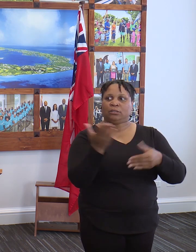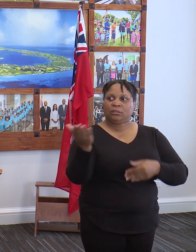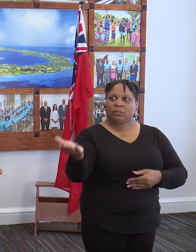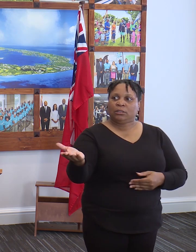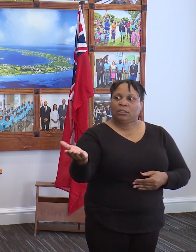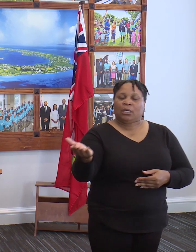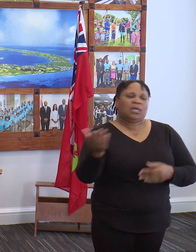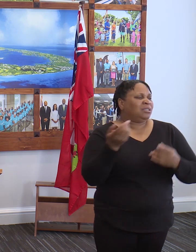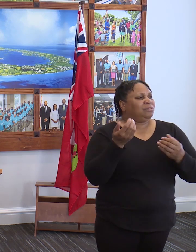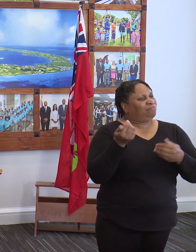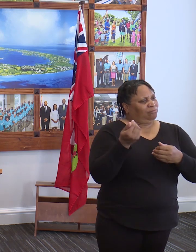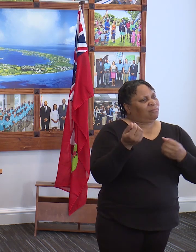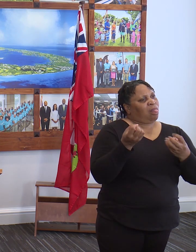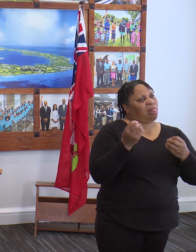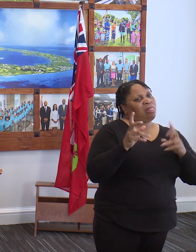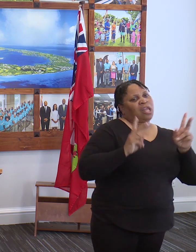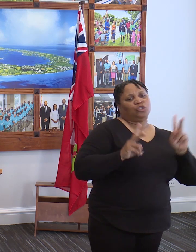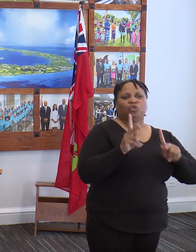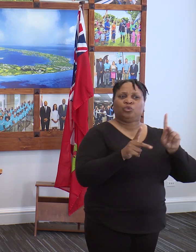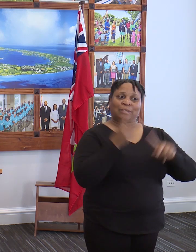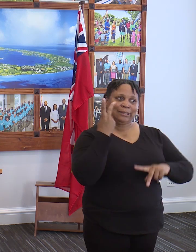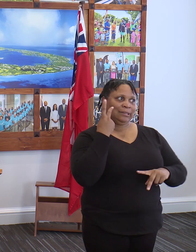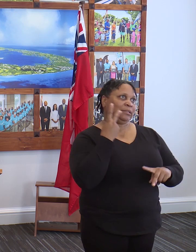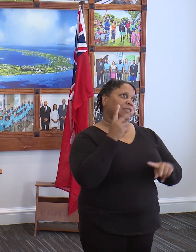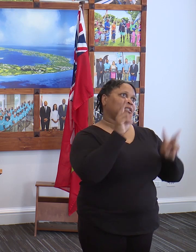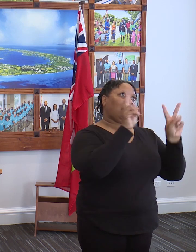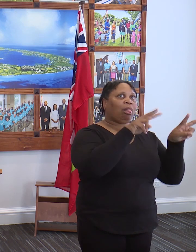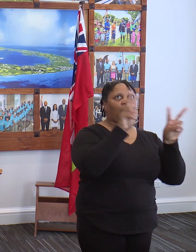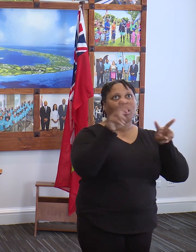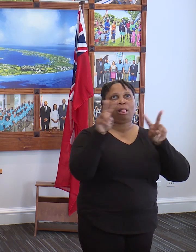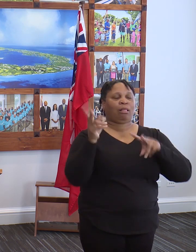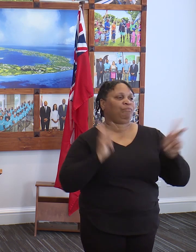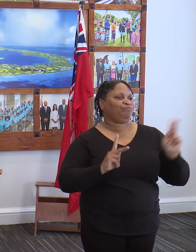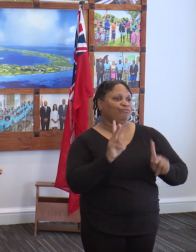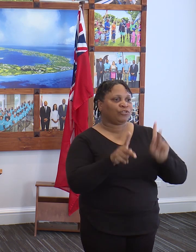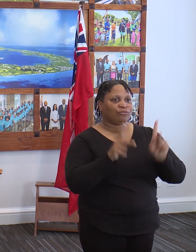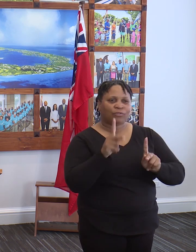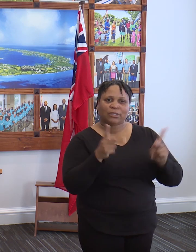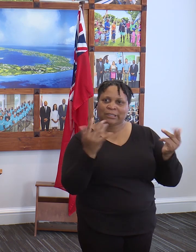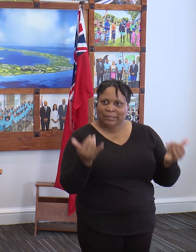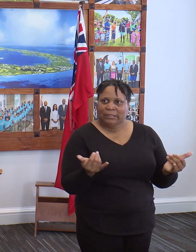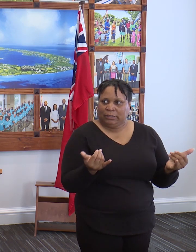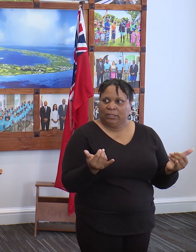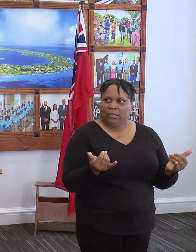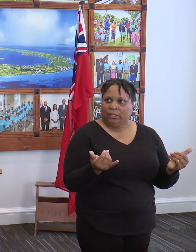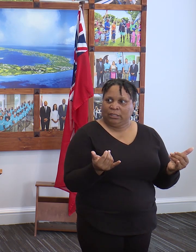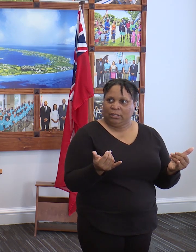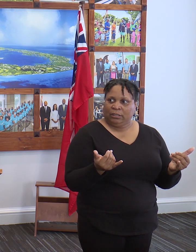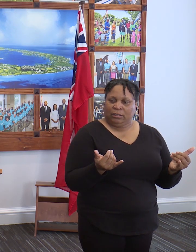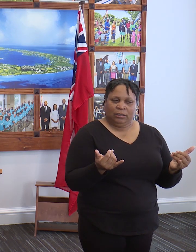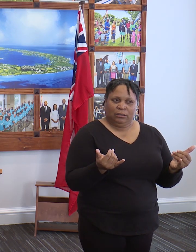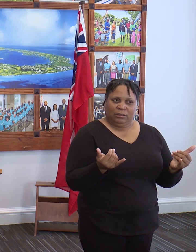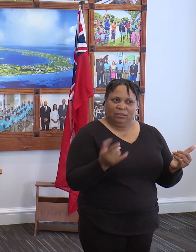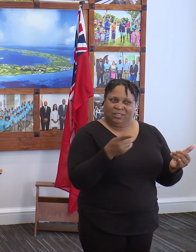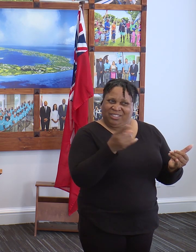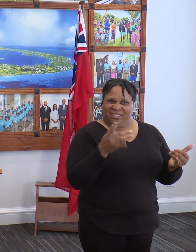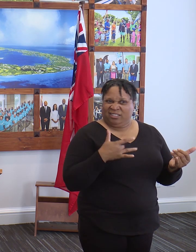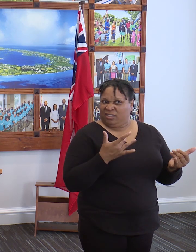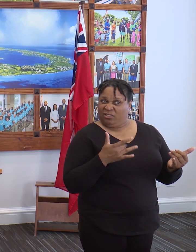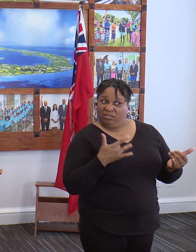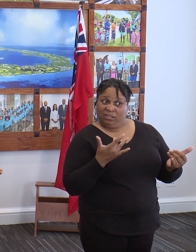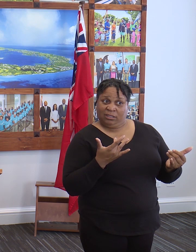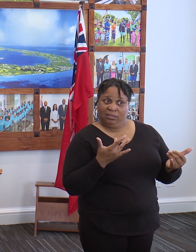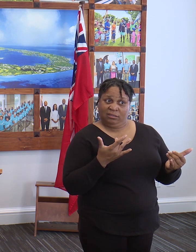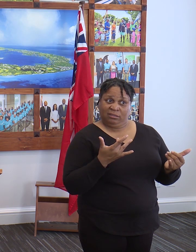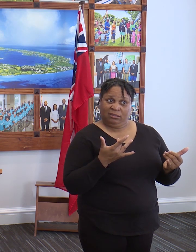There's quite a few tourists you see walking around today in town, out and about. Do you feel that this